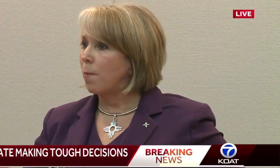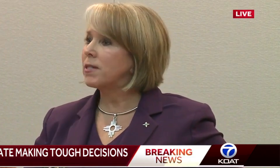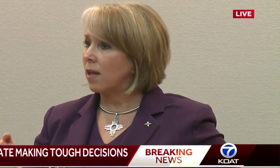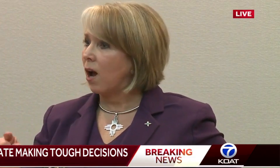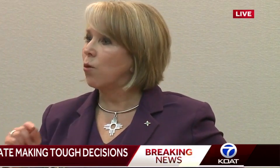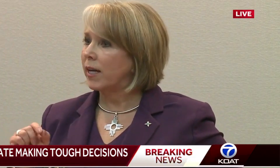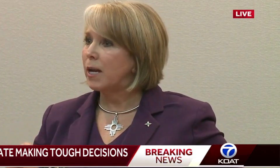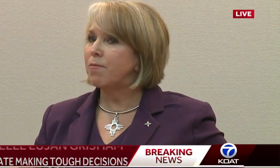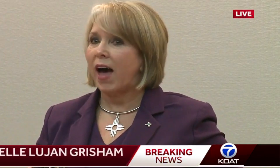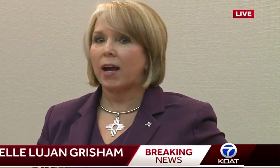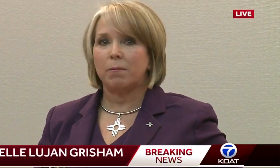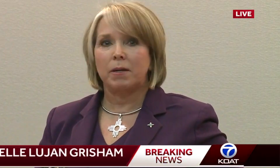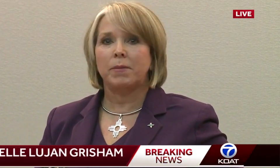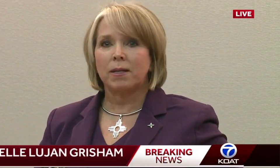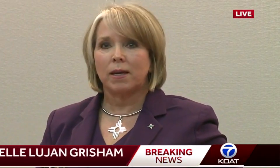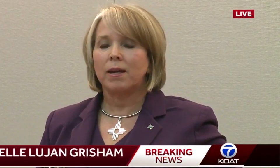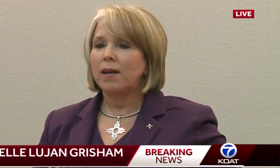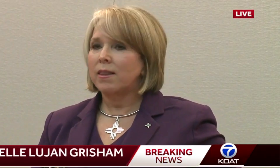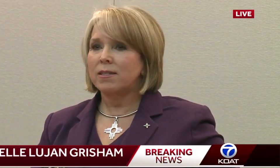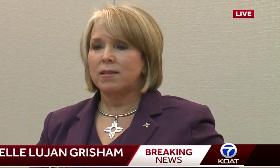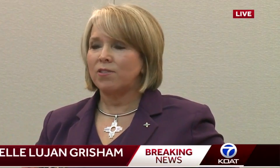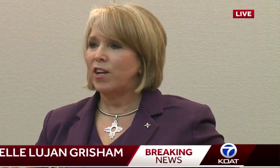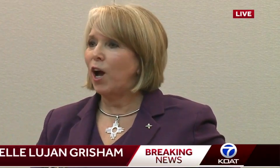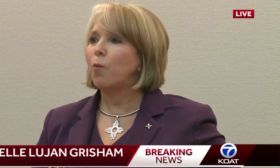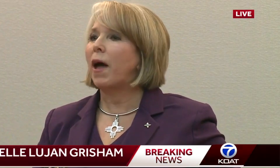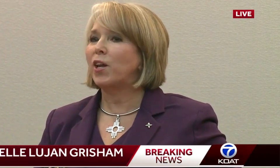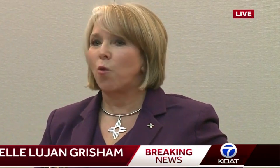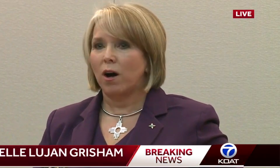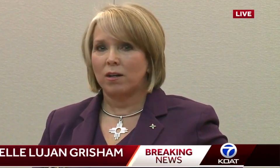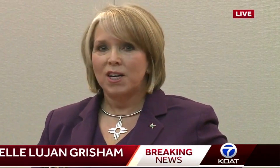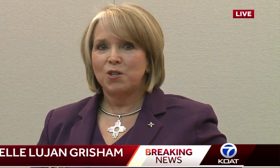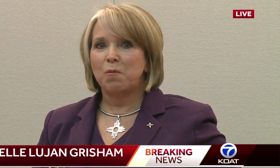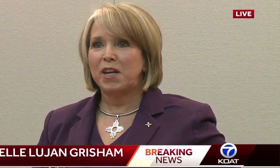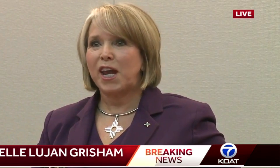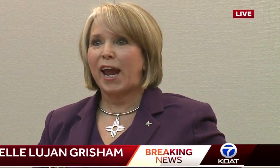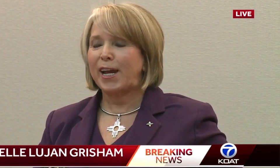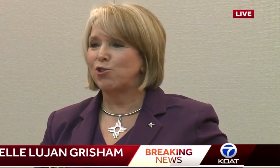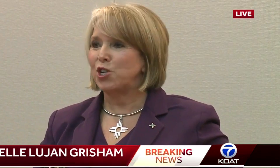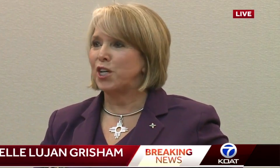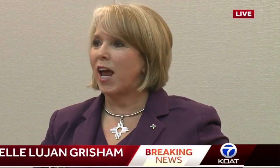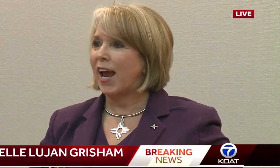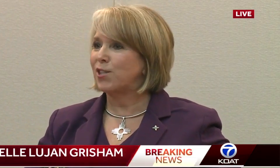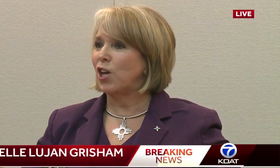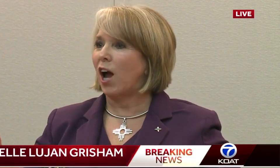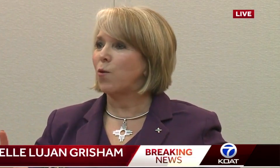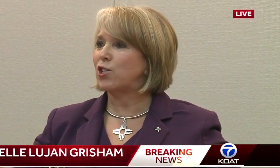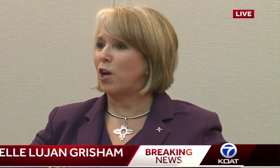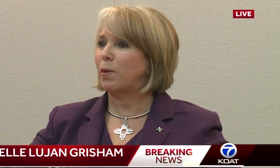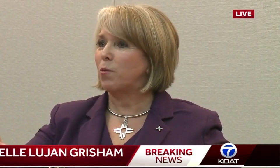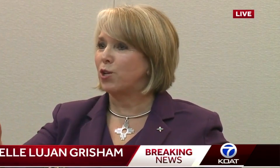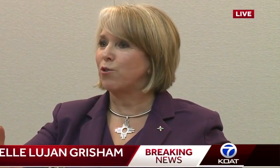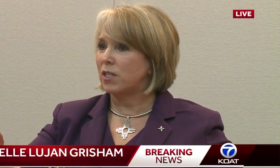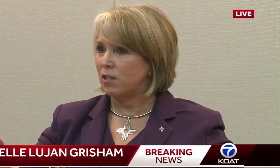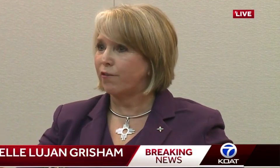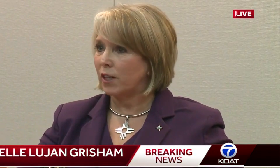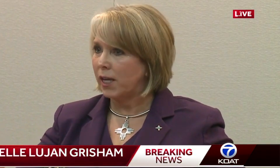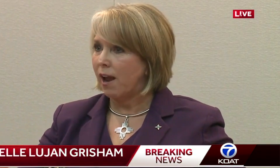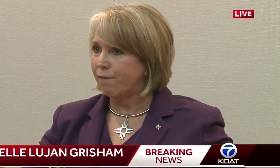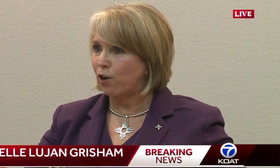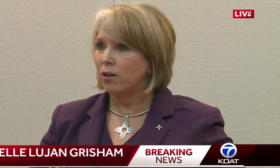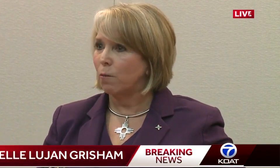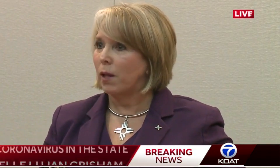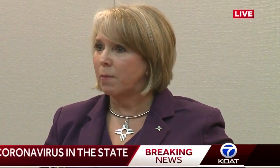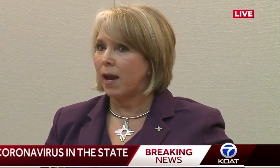while I promised, and I will keep that commitment that this doesn't help anyone to be engaged in a, I wish somebody would do this